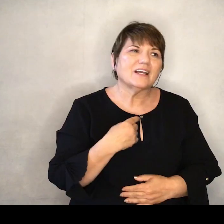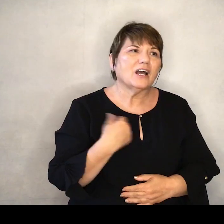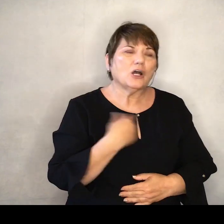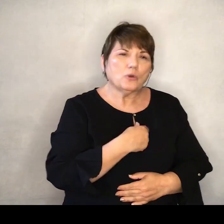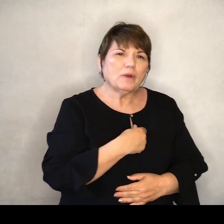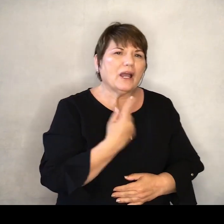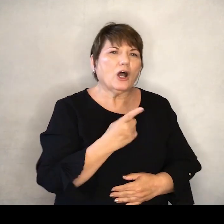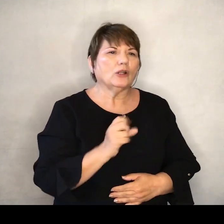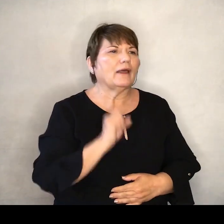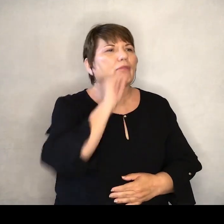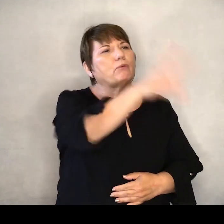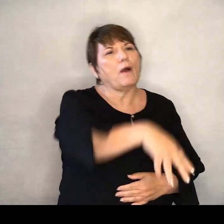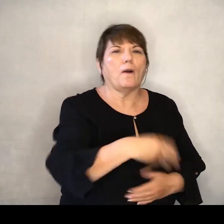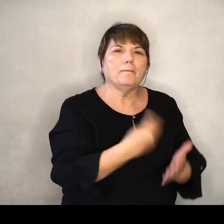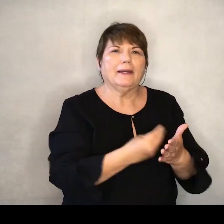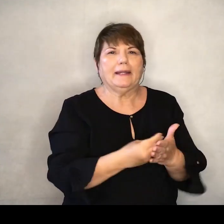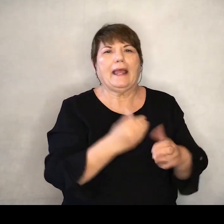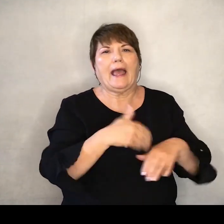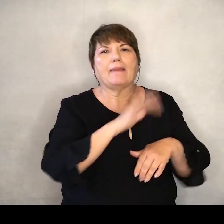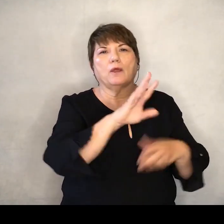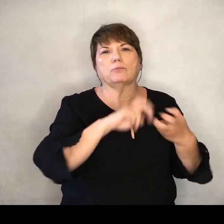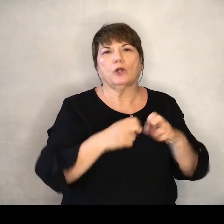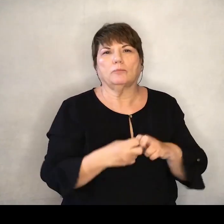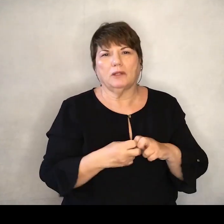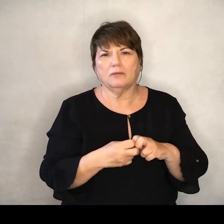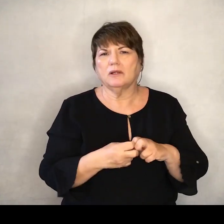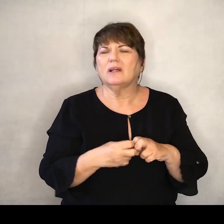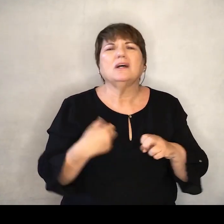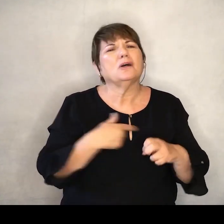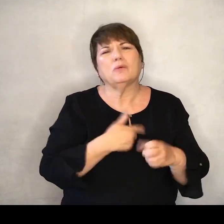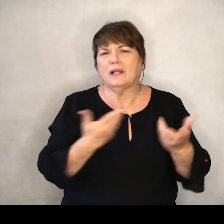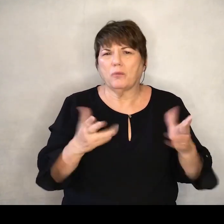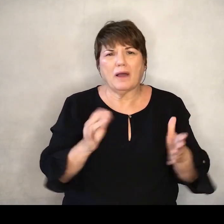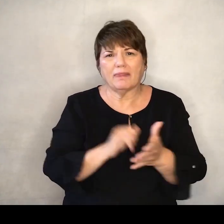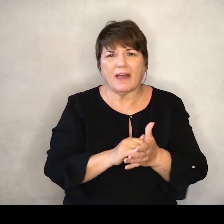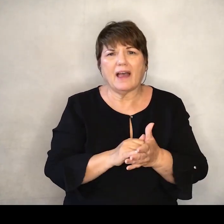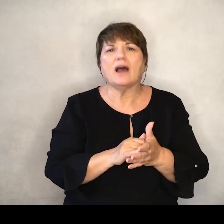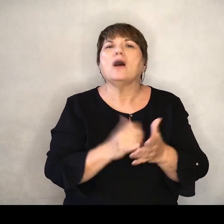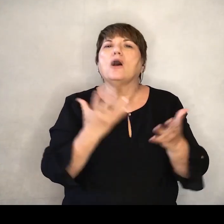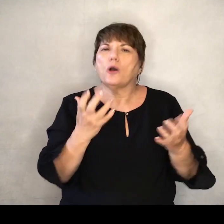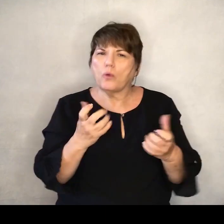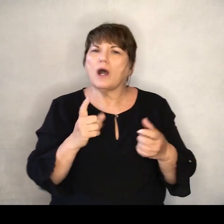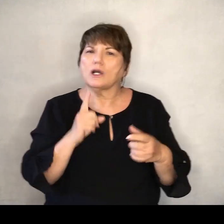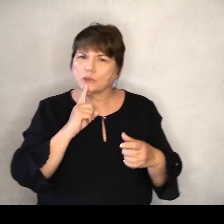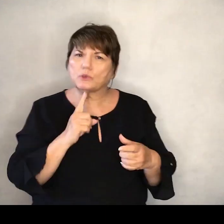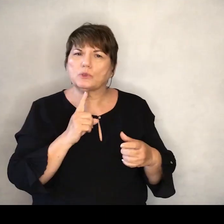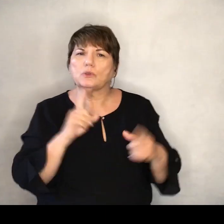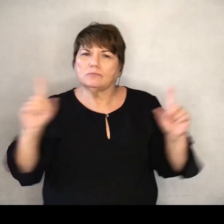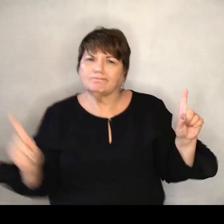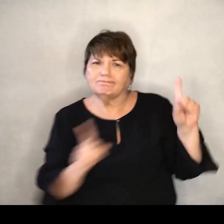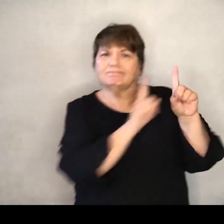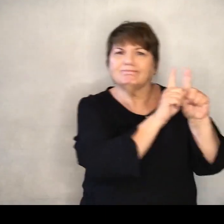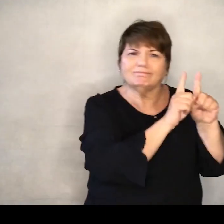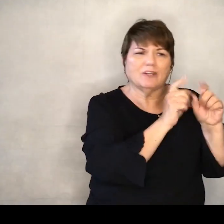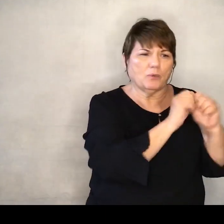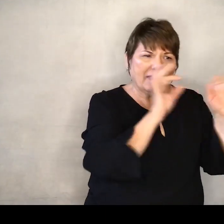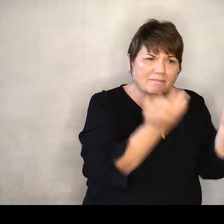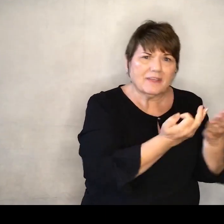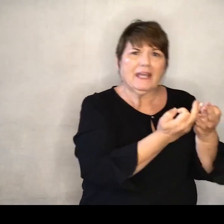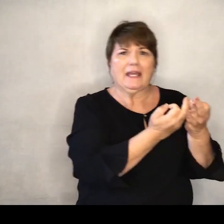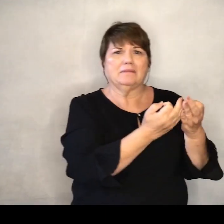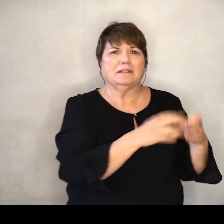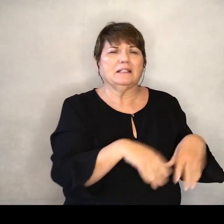is We're just throwing money at the problem Which I don't think is what we want to be As a church We want to holistically walk Alongside of a family Like